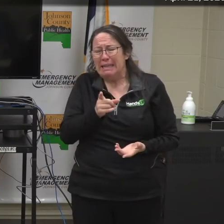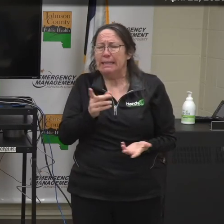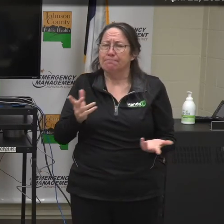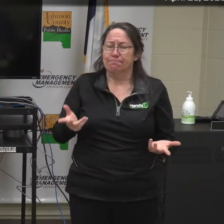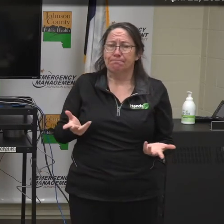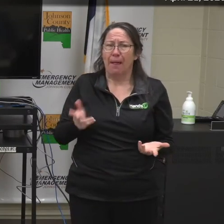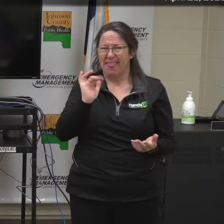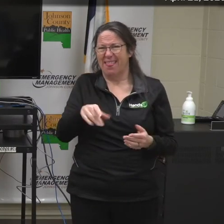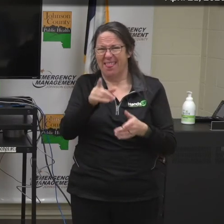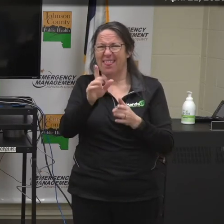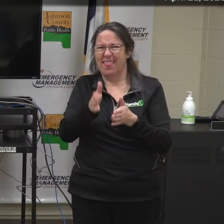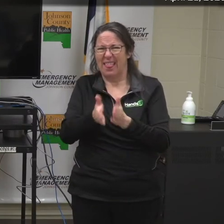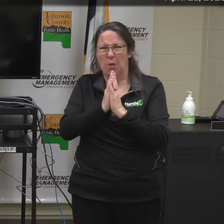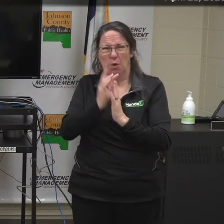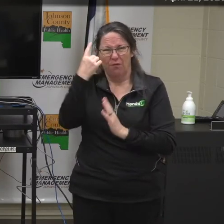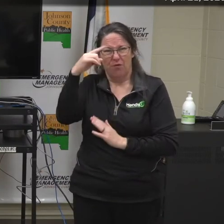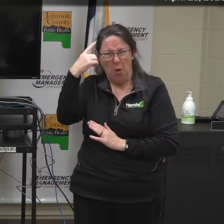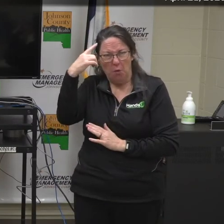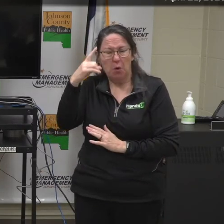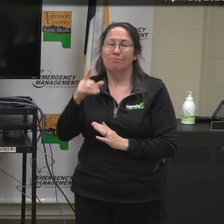those questions to the university.